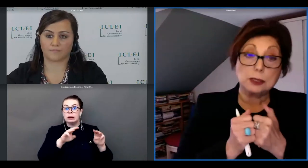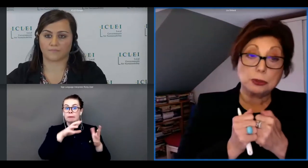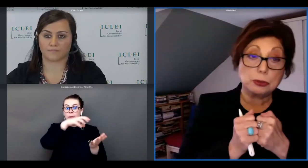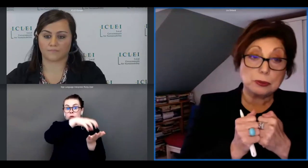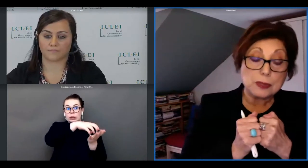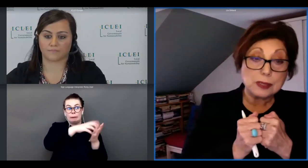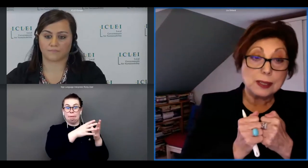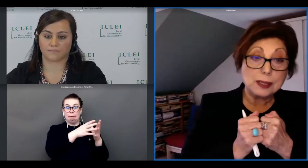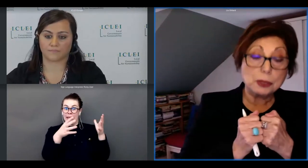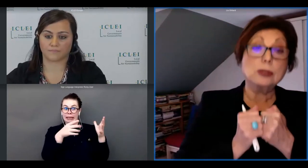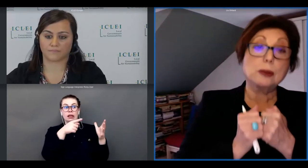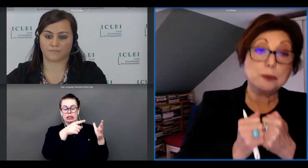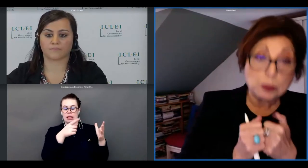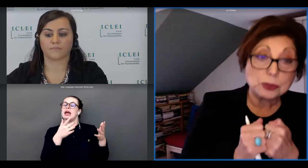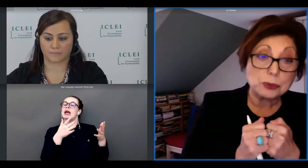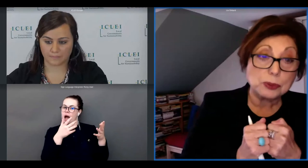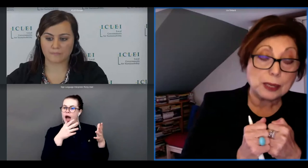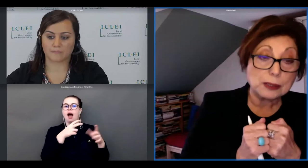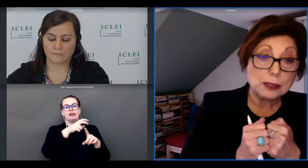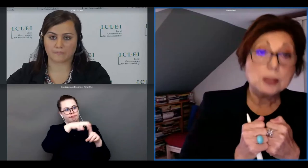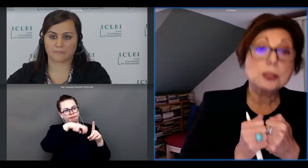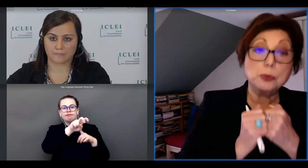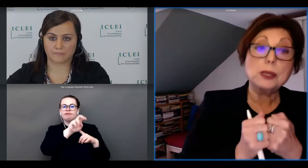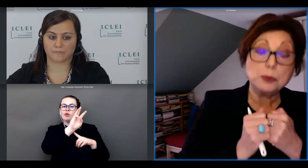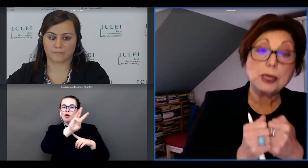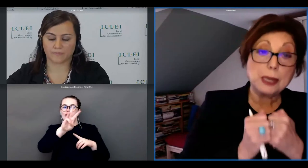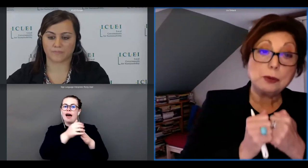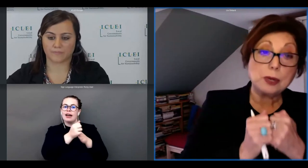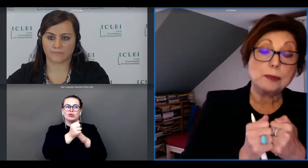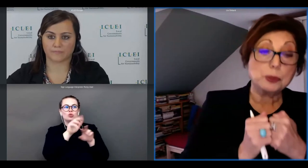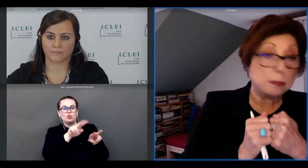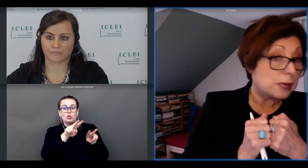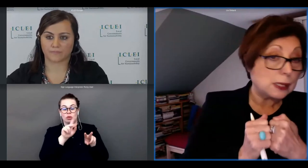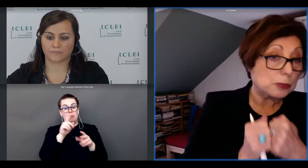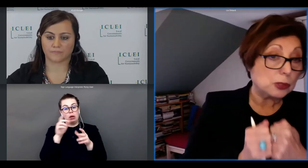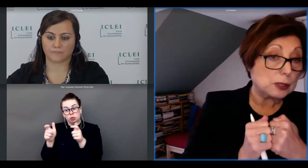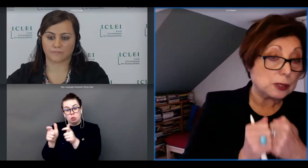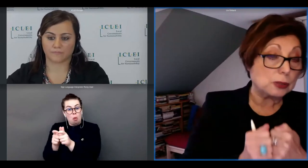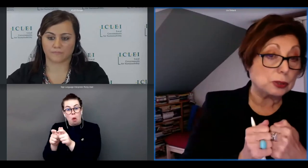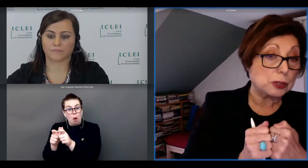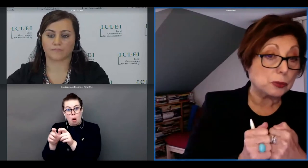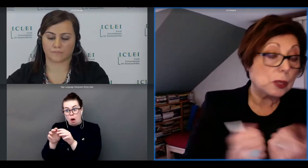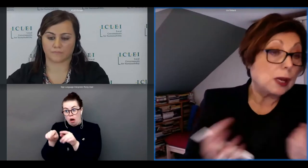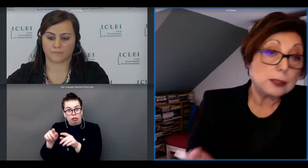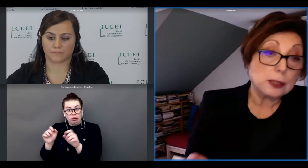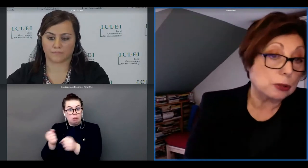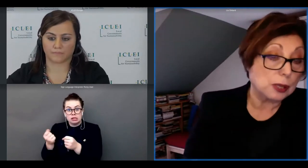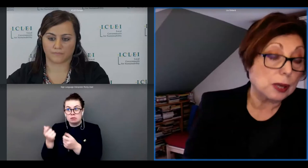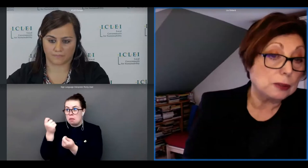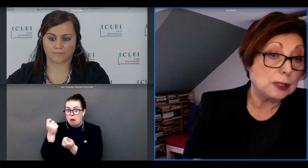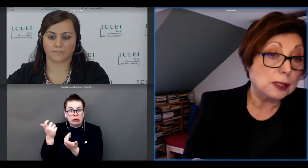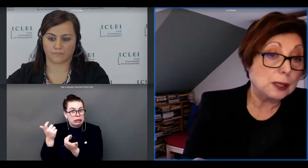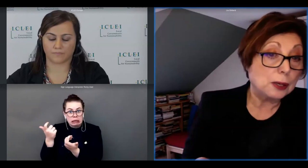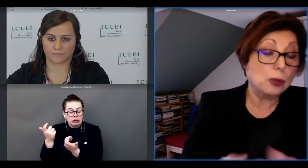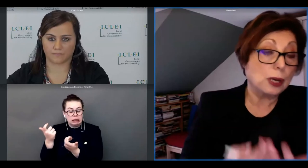institutions could not afford to do that so we are now left to many smaller institutions who either close